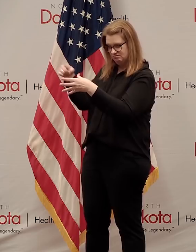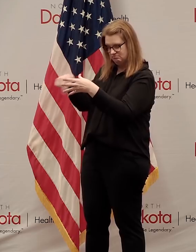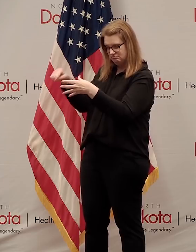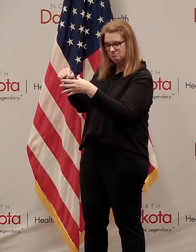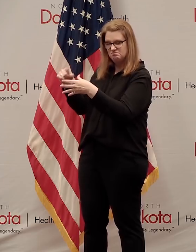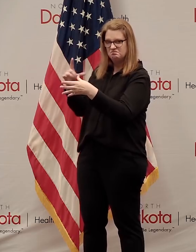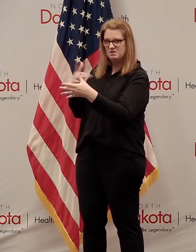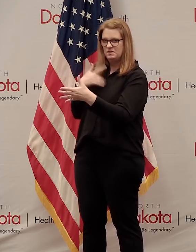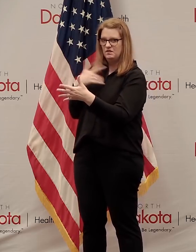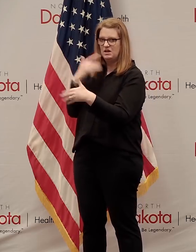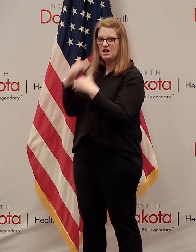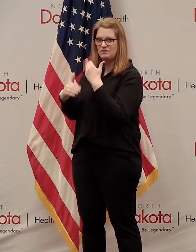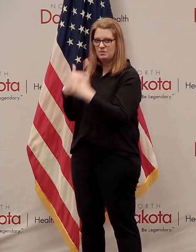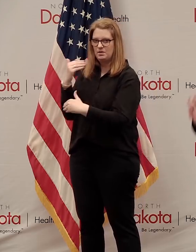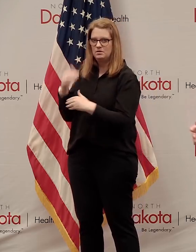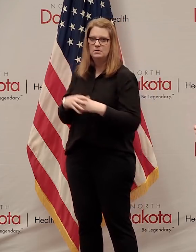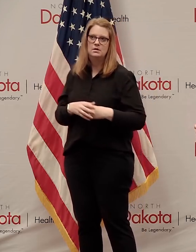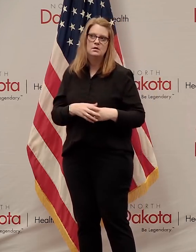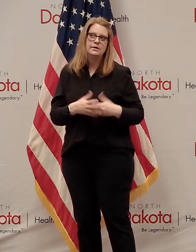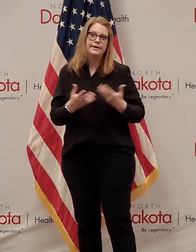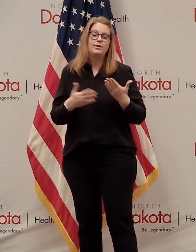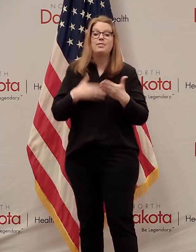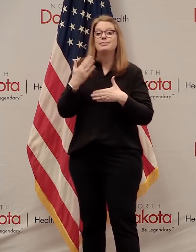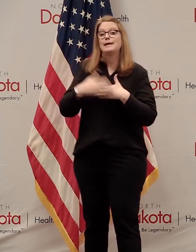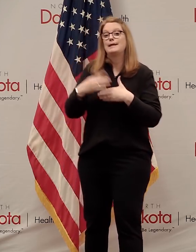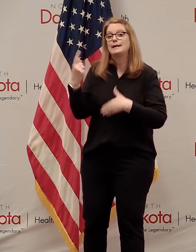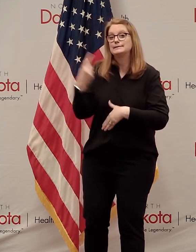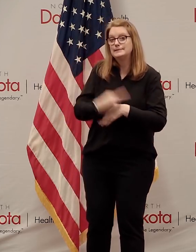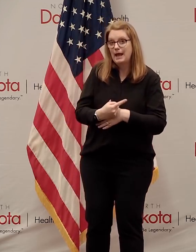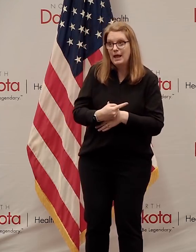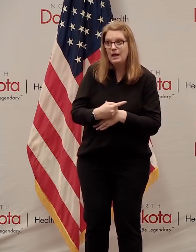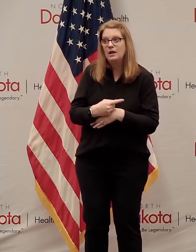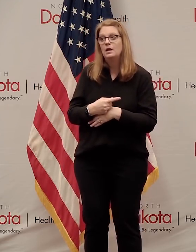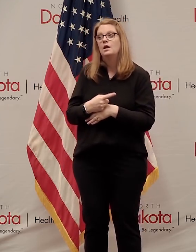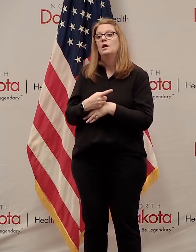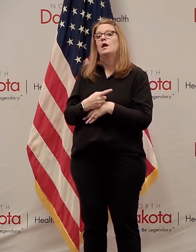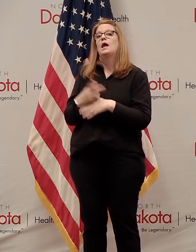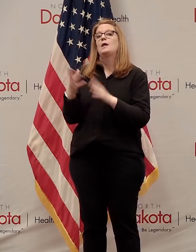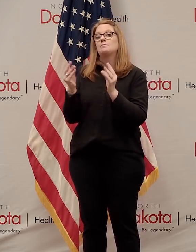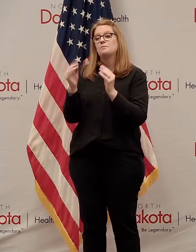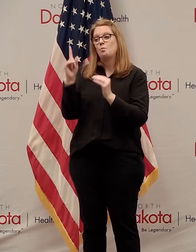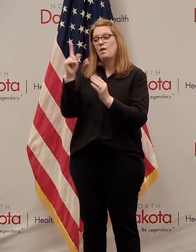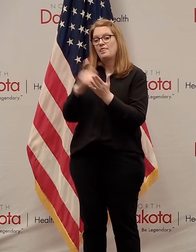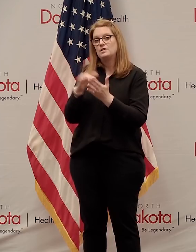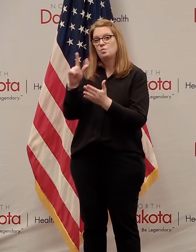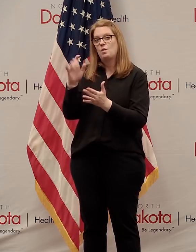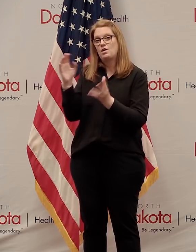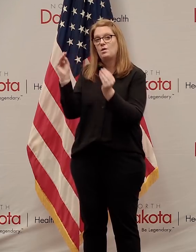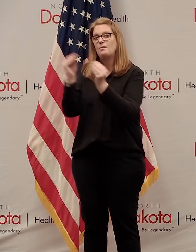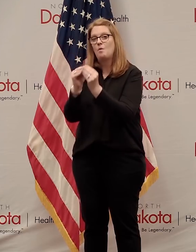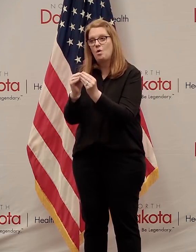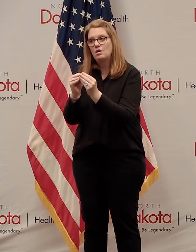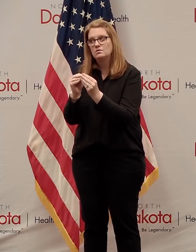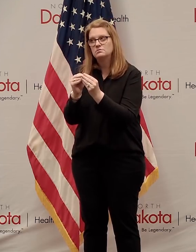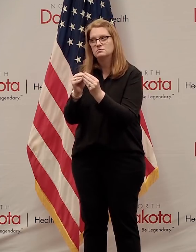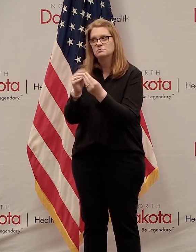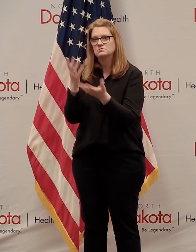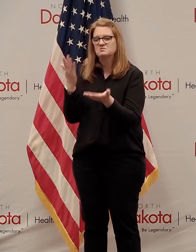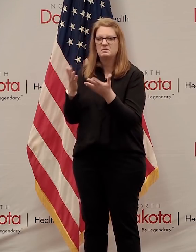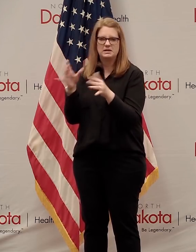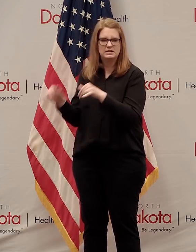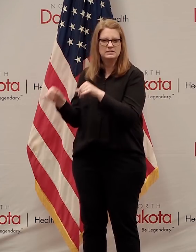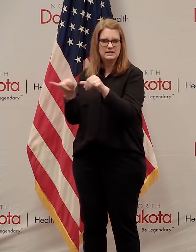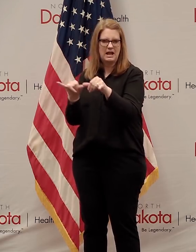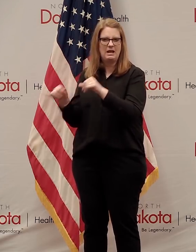another 1,100 the very next day at the same location with the same criteria, we likely would have come up with a similar number. mean, we've got enough